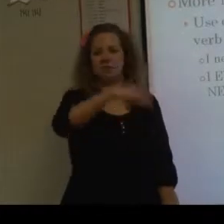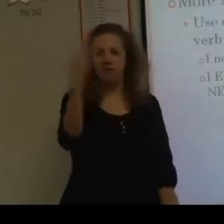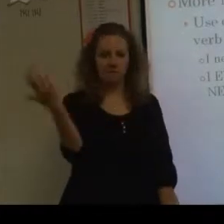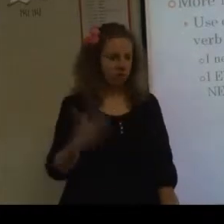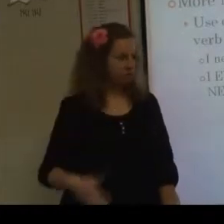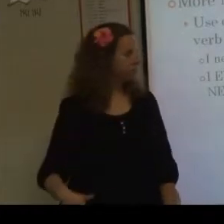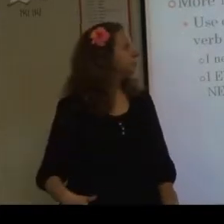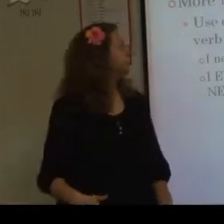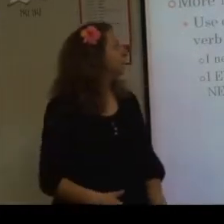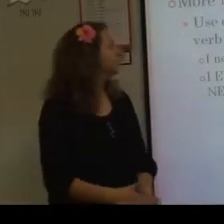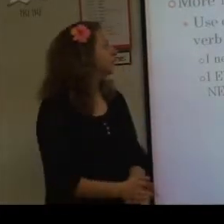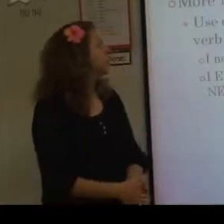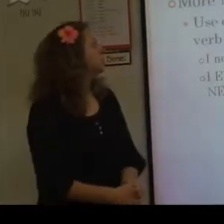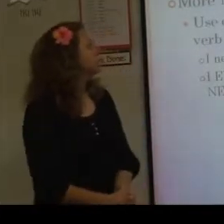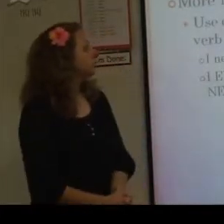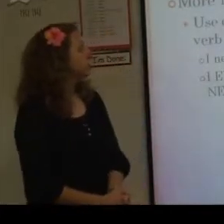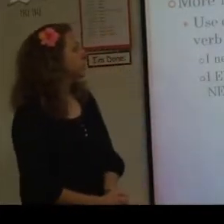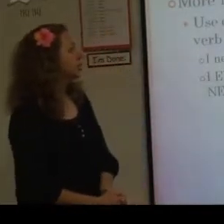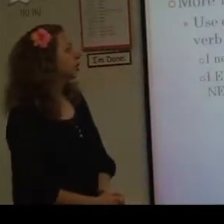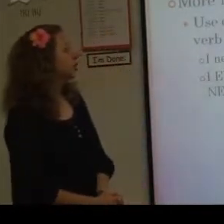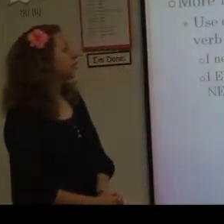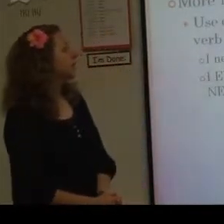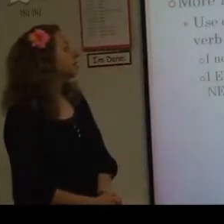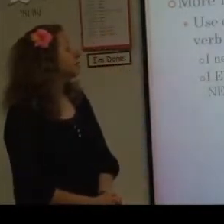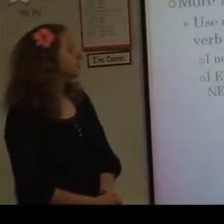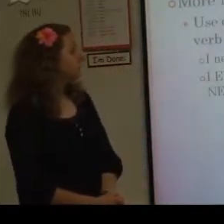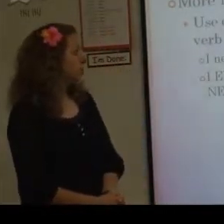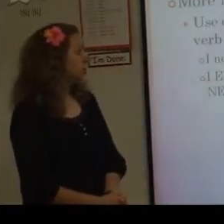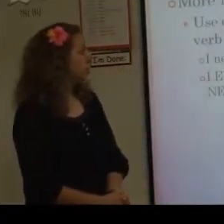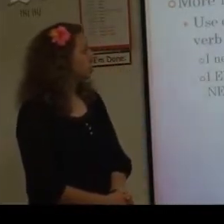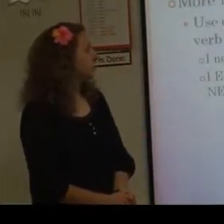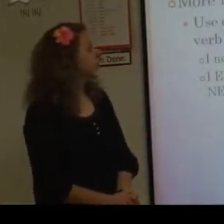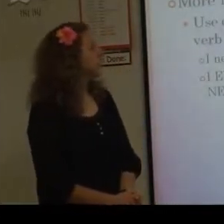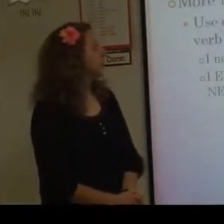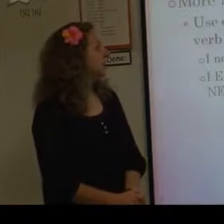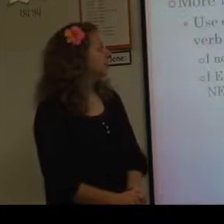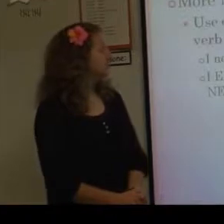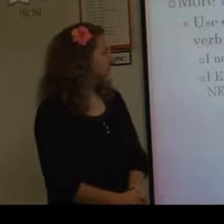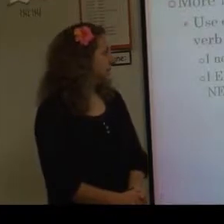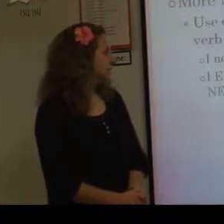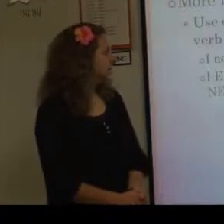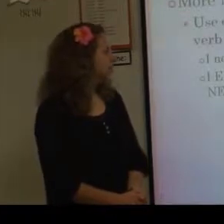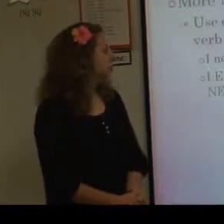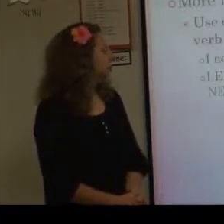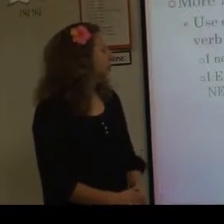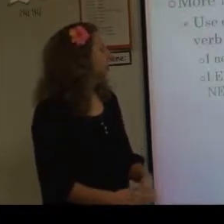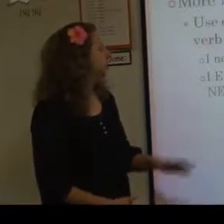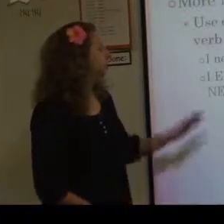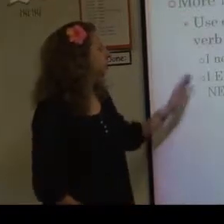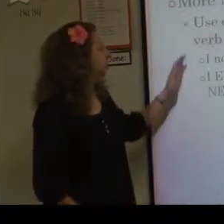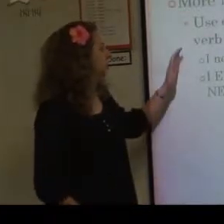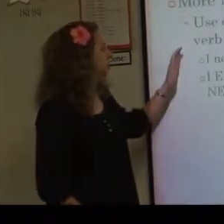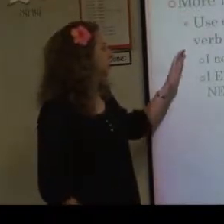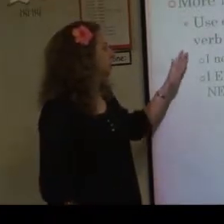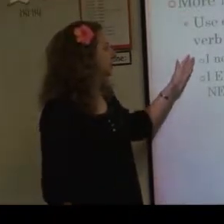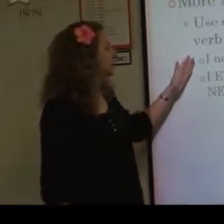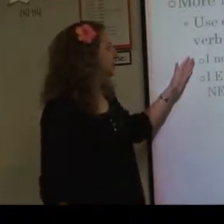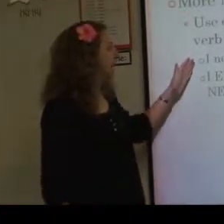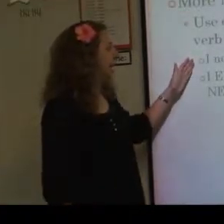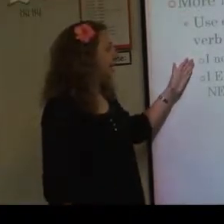Never. Okay, so it occurs either before the verb or at the end of the sentence. So in the sentence, I